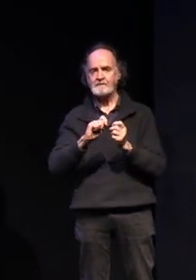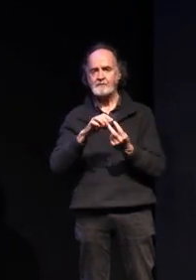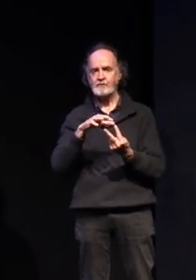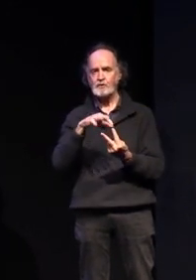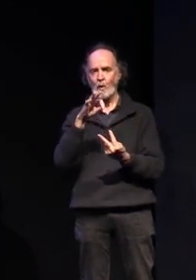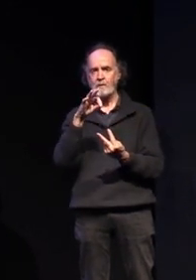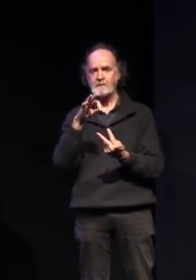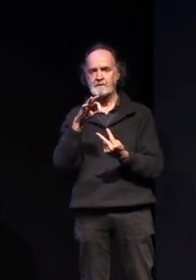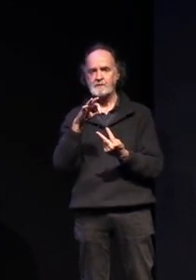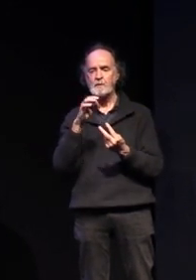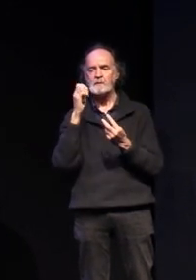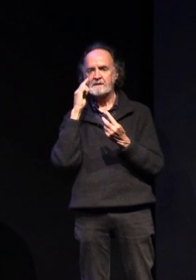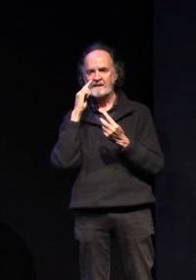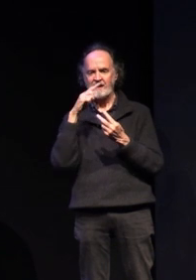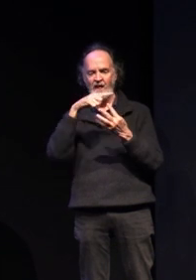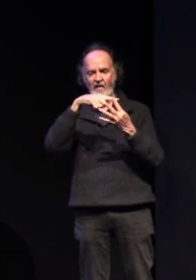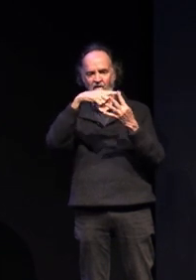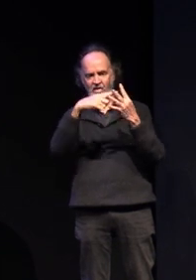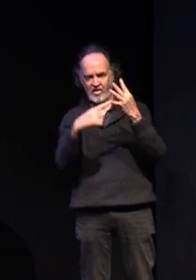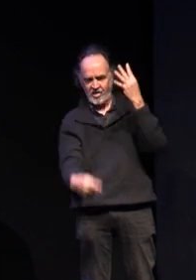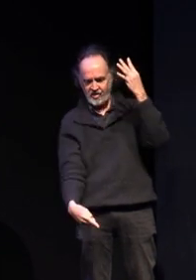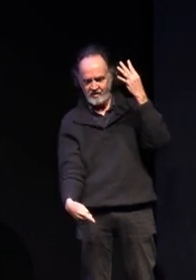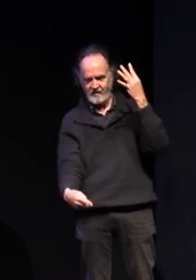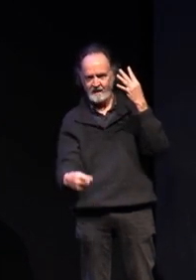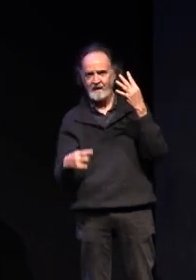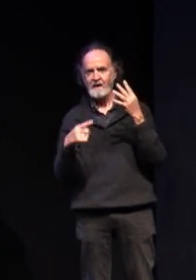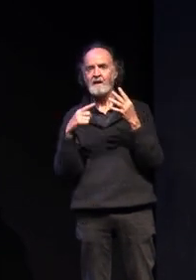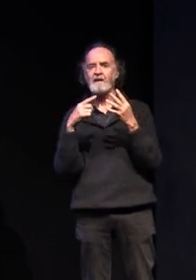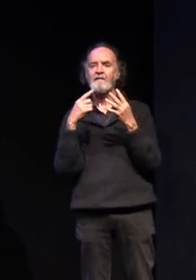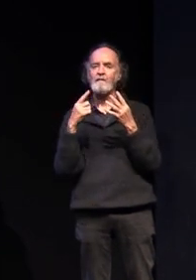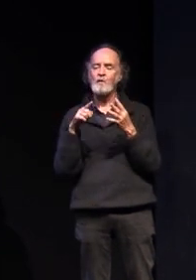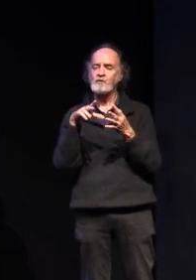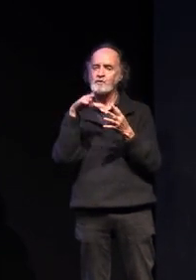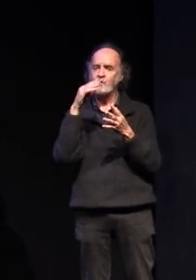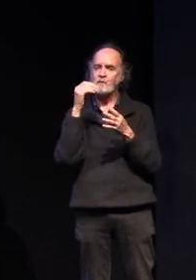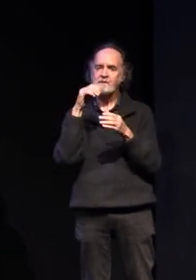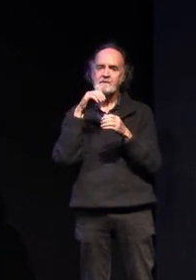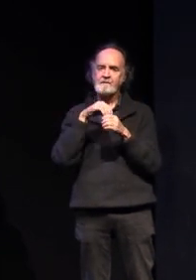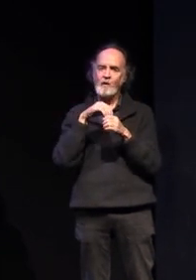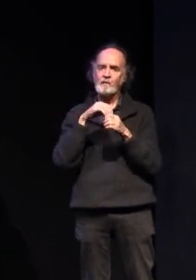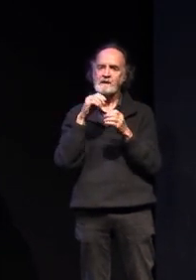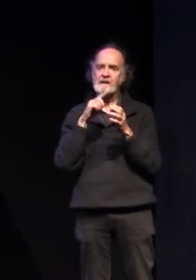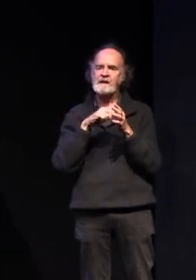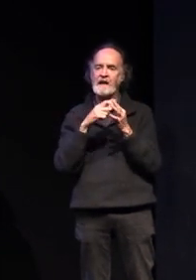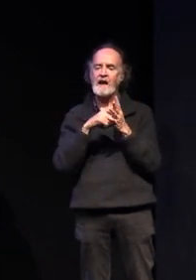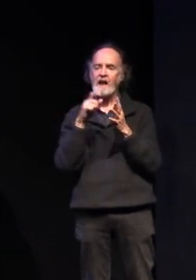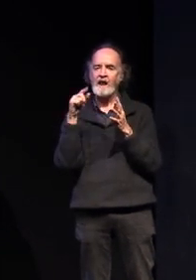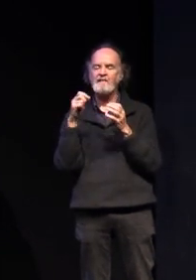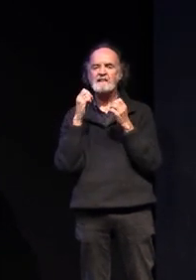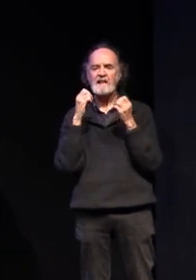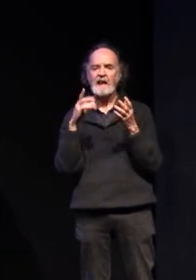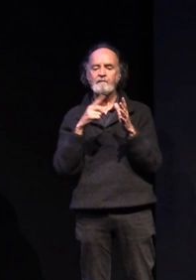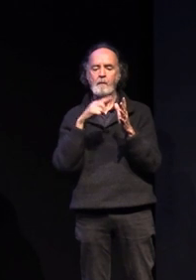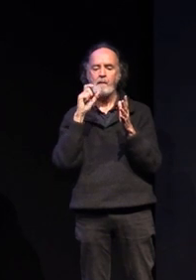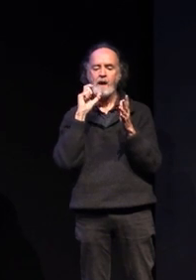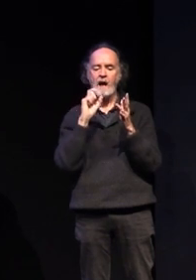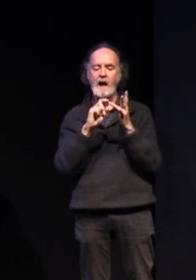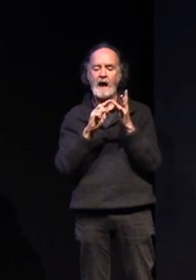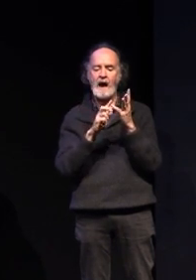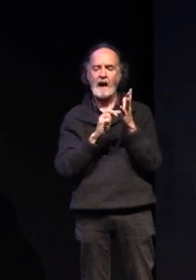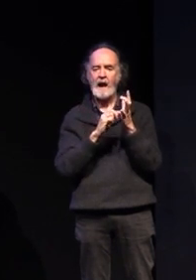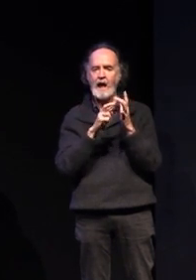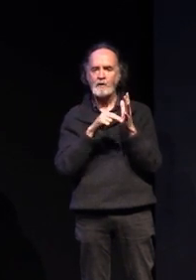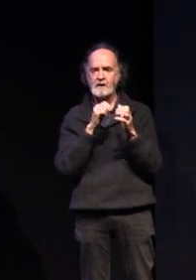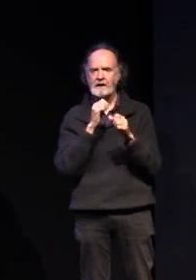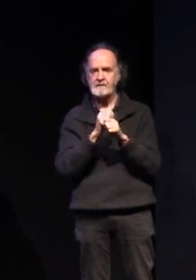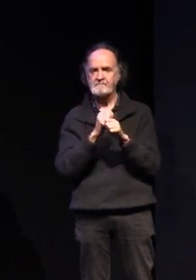see a very large selection there for our year 11s entering vce program so starting from accounting and if i